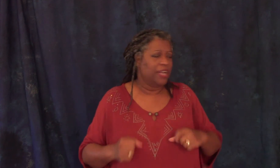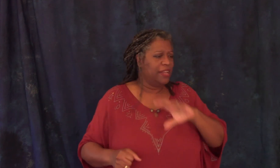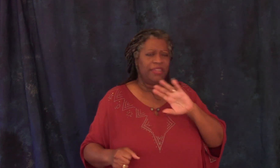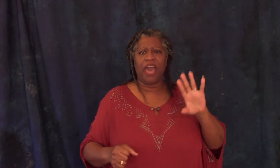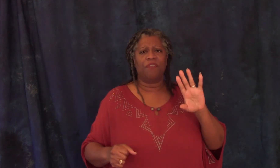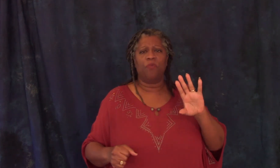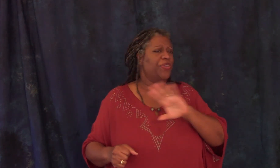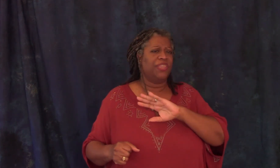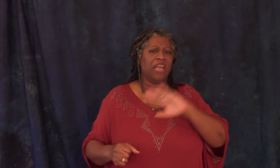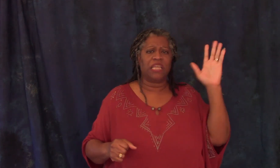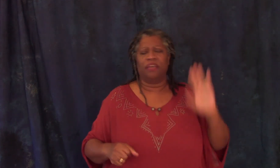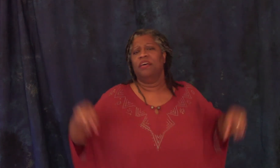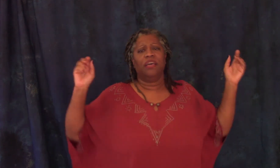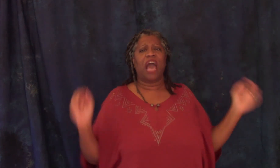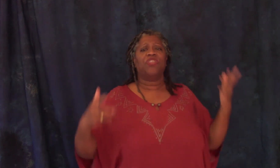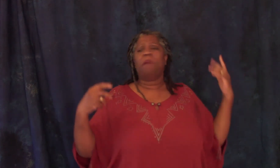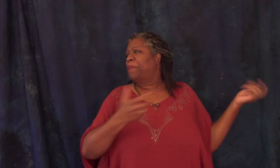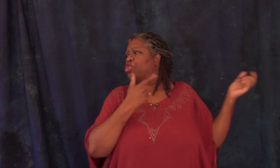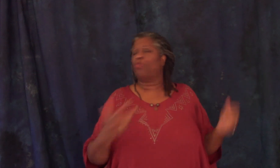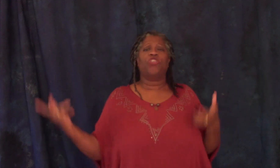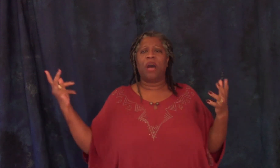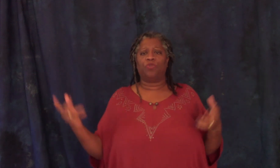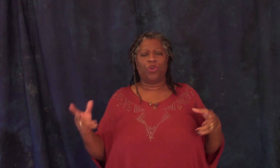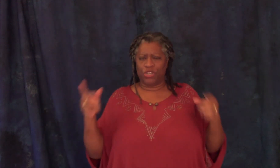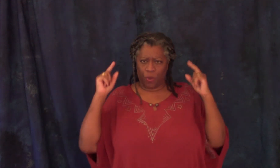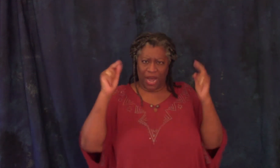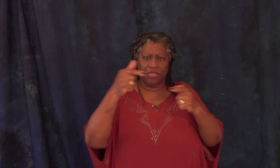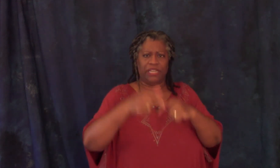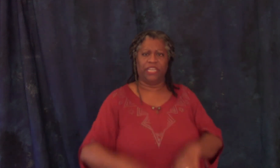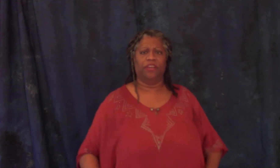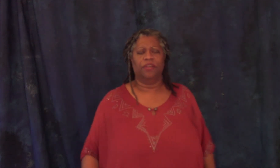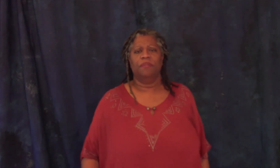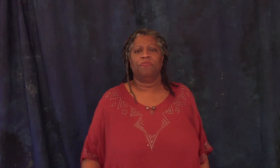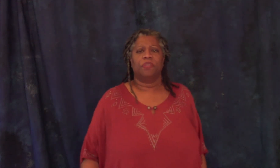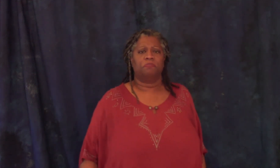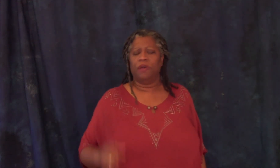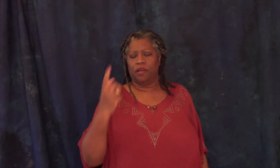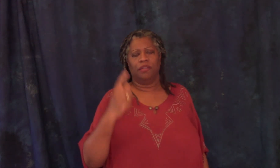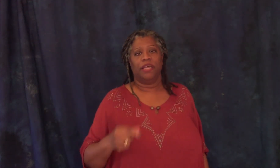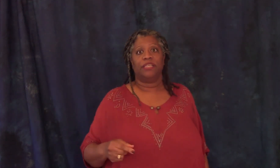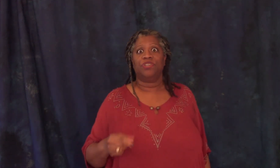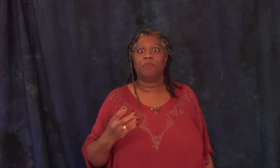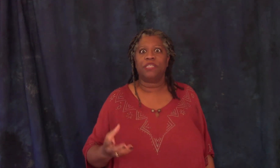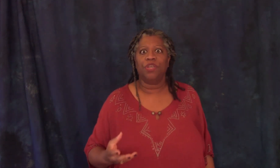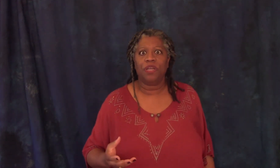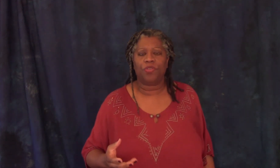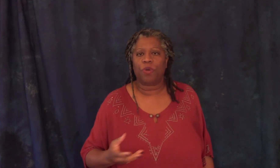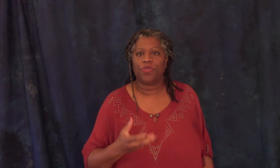they are worth nothing gather them up and throw them out we're going to do a house cleaning here and they said your majesty you cannot throw out the